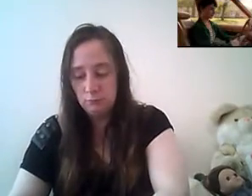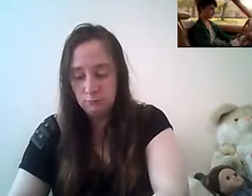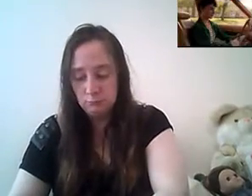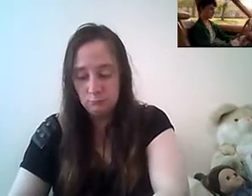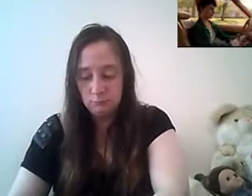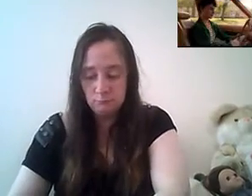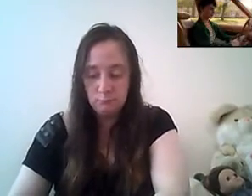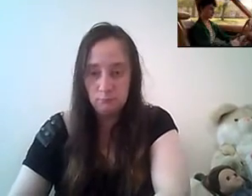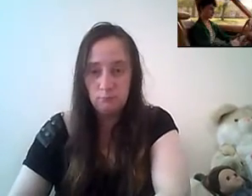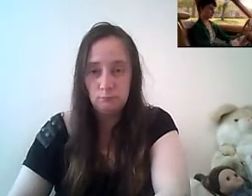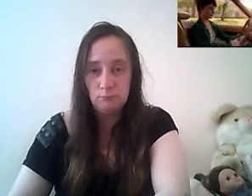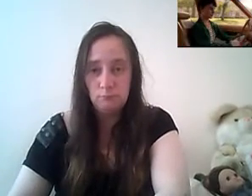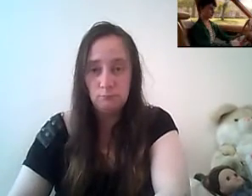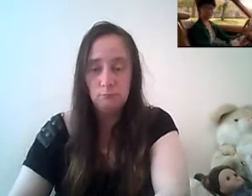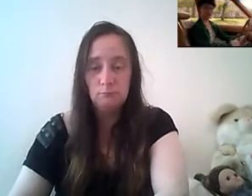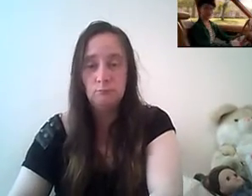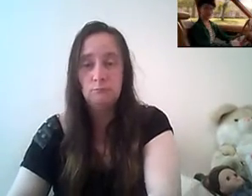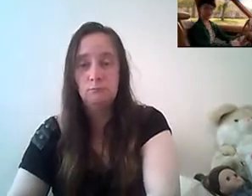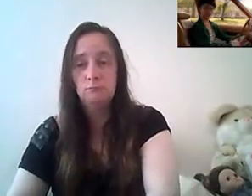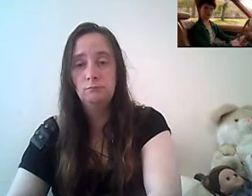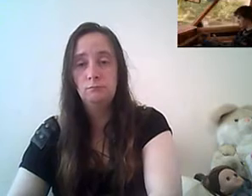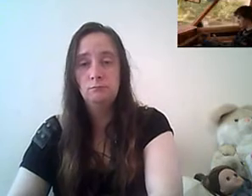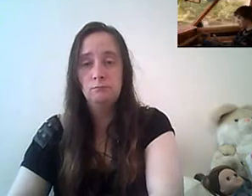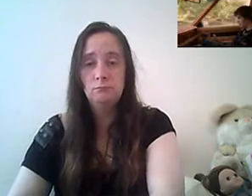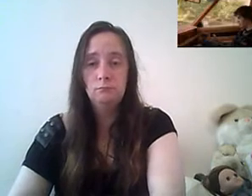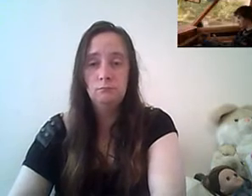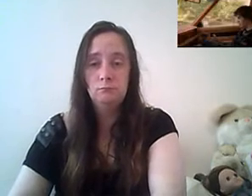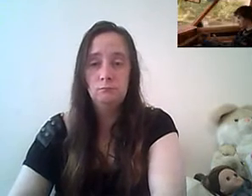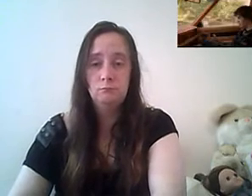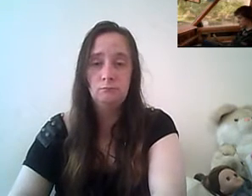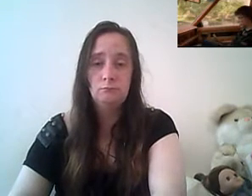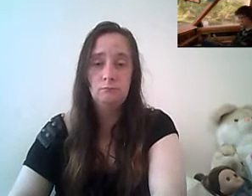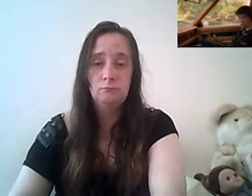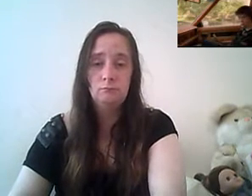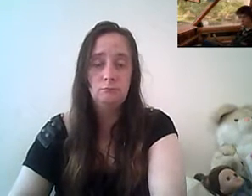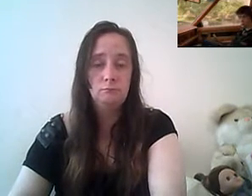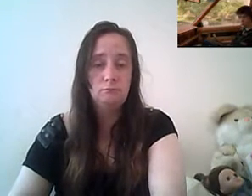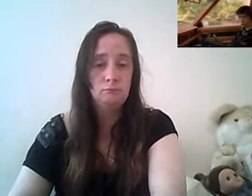so so the hell was it i wish i fucking knew